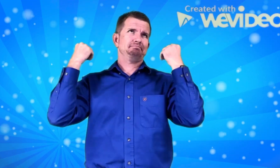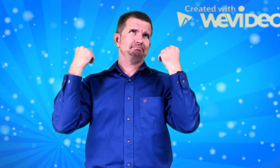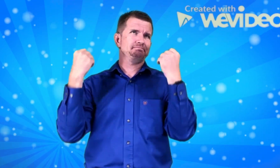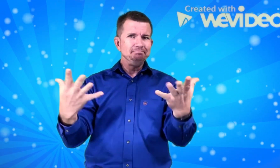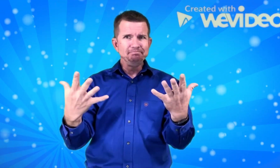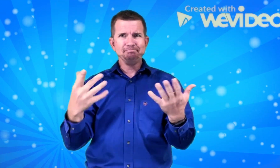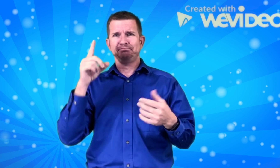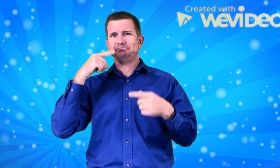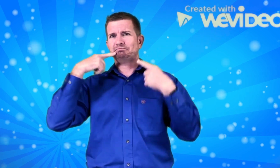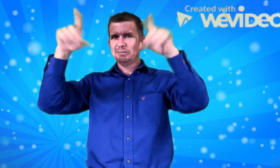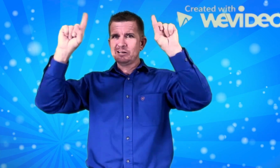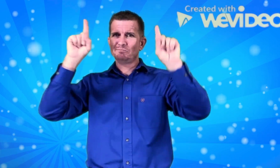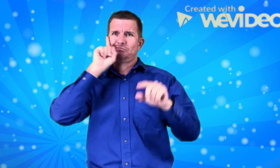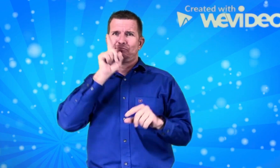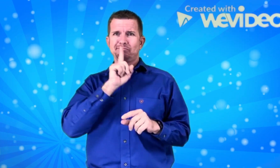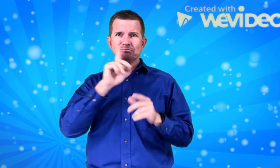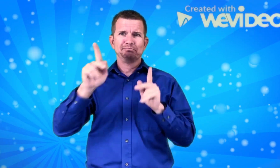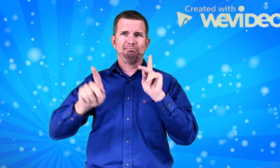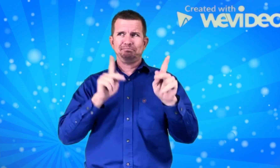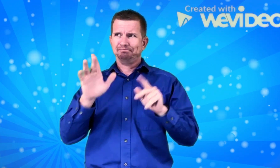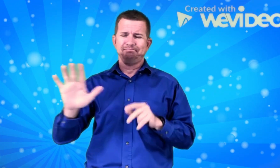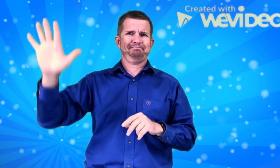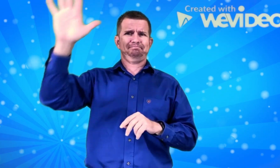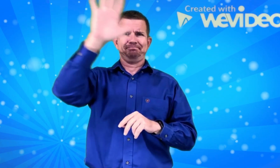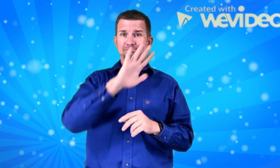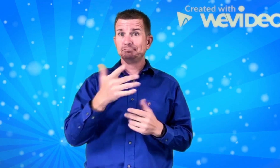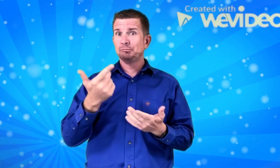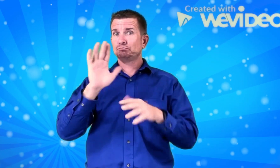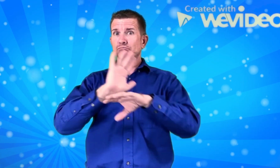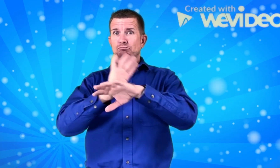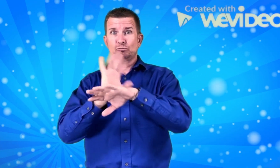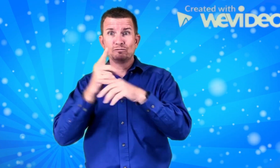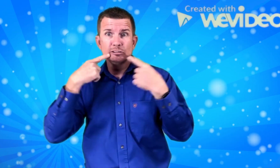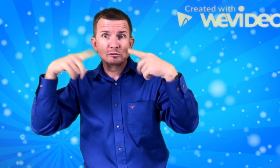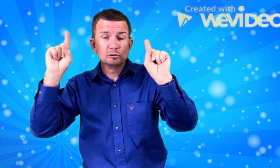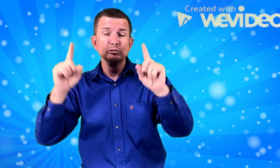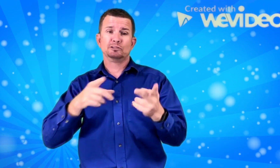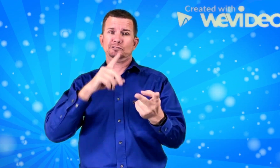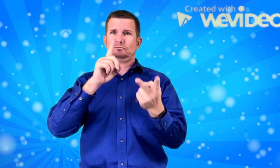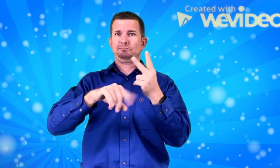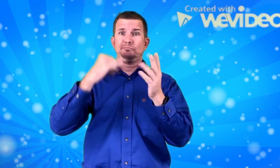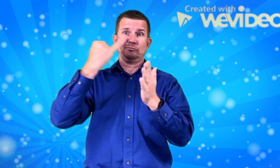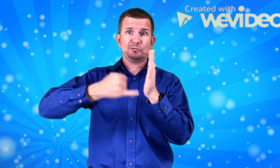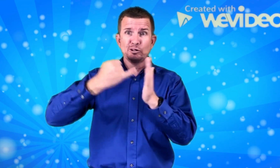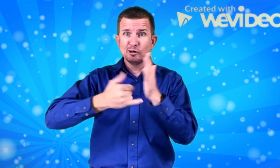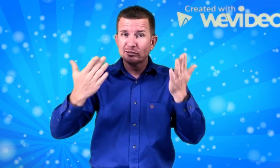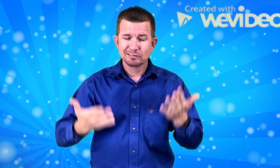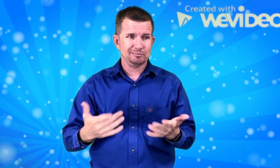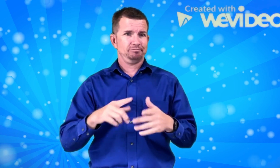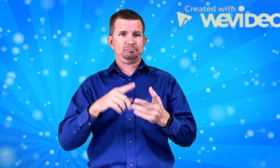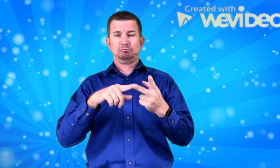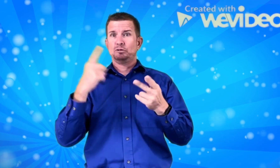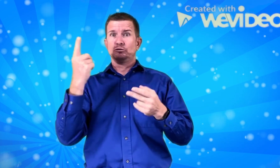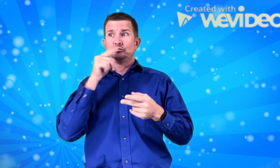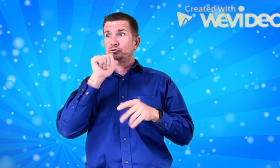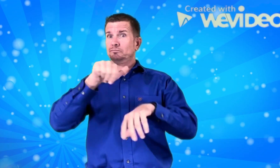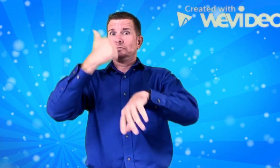worldwide, varying from actors, artists, entrepreneurs, and much more.